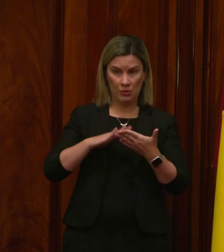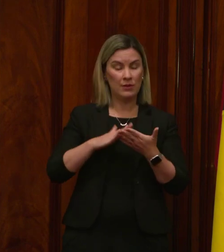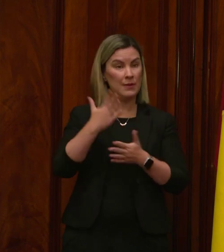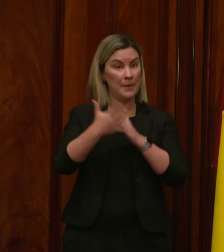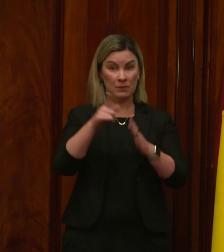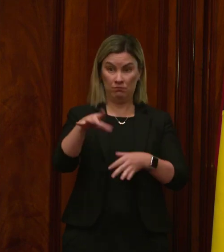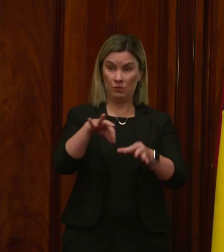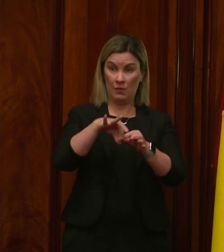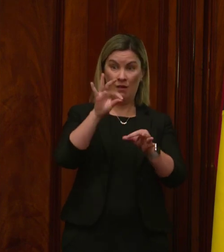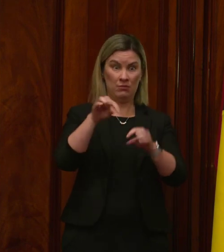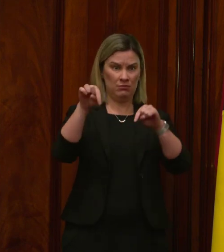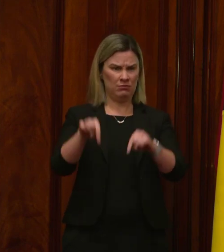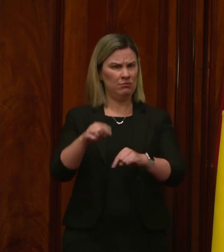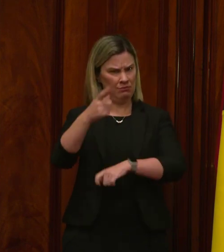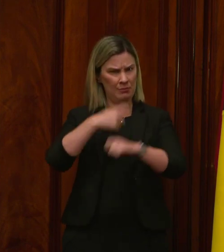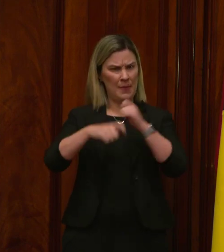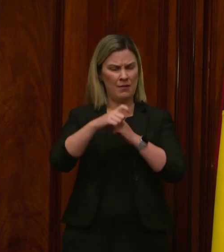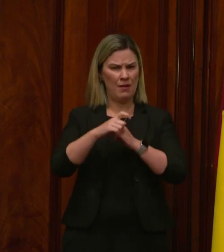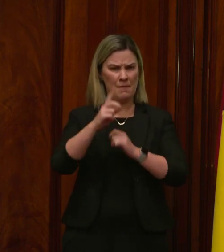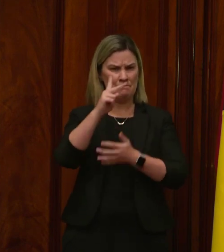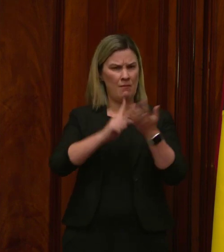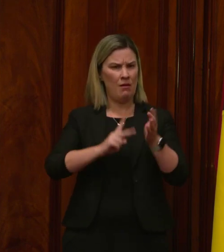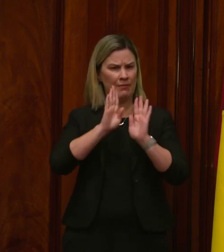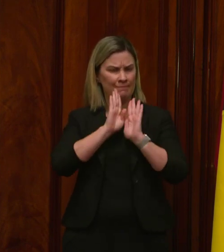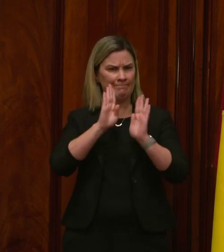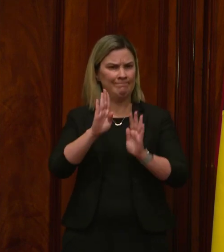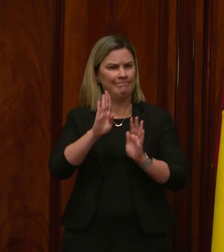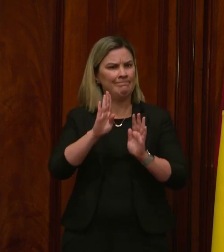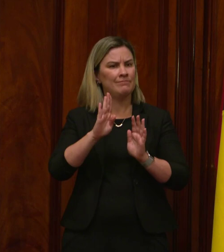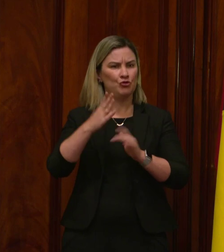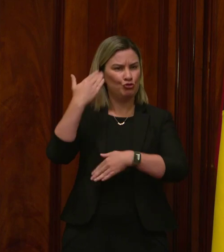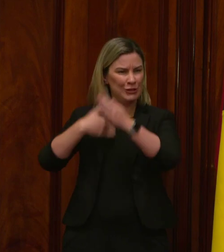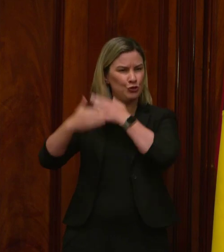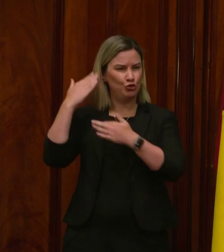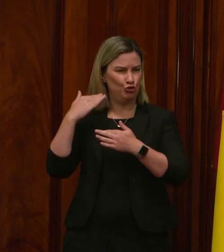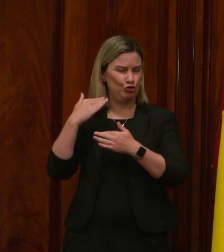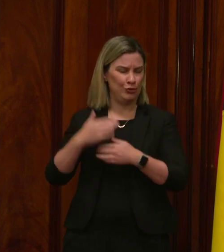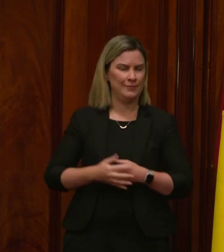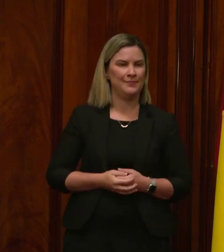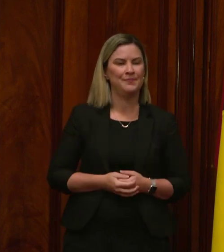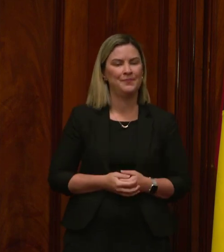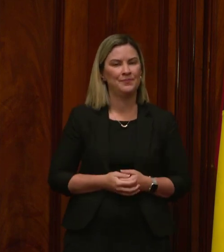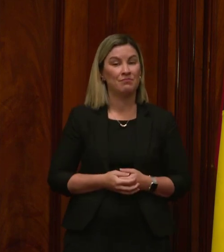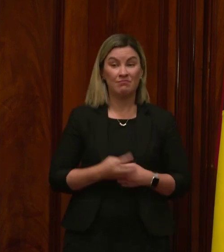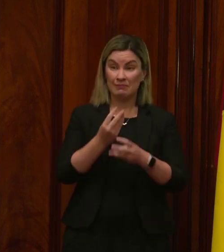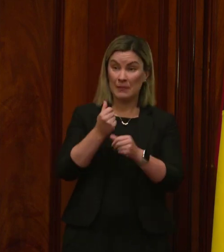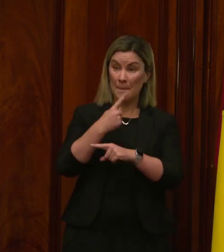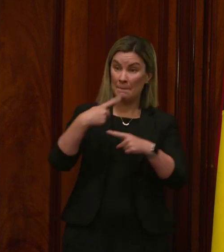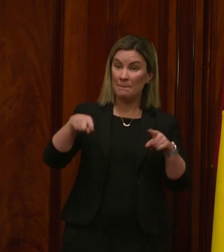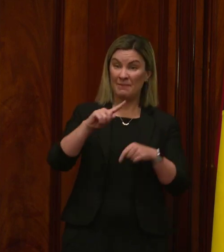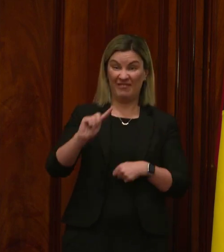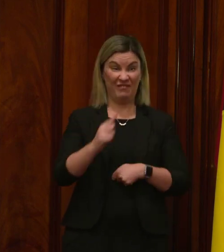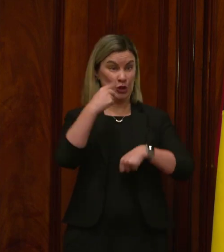You are part of a great democratic tradition. For some, this is your first time in this chamber.